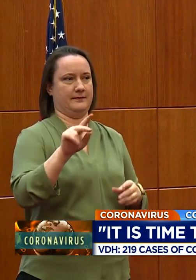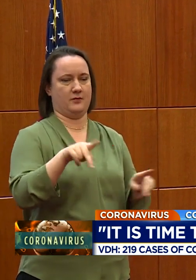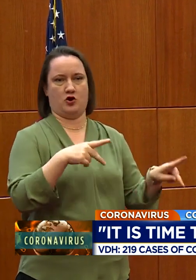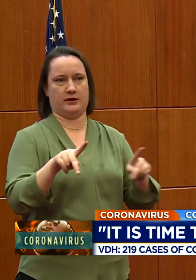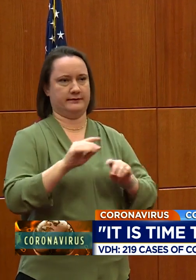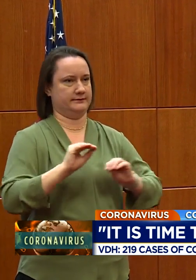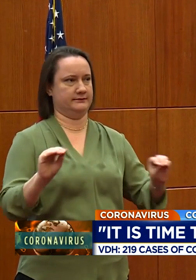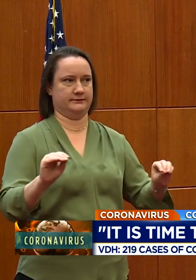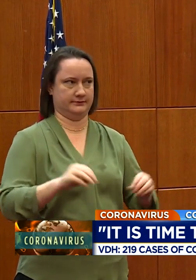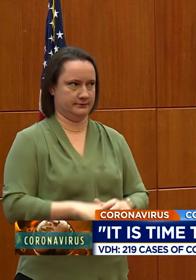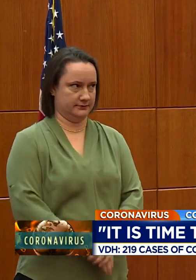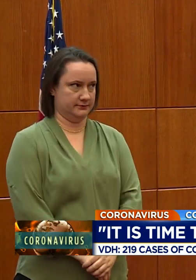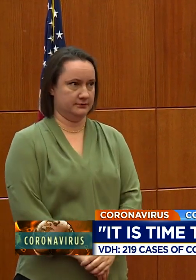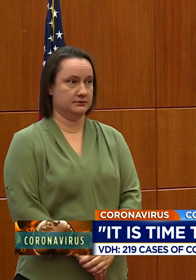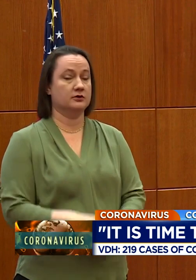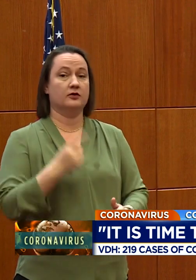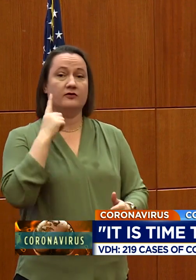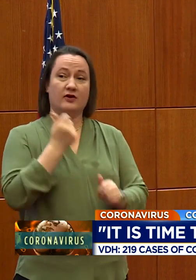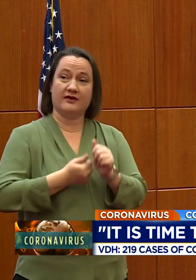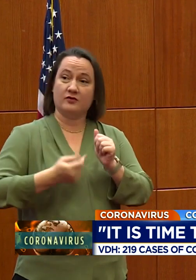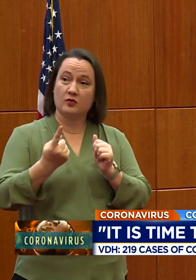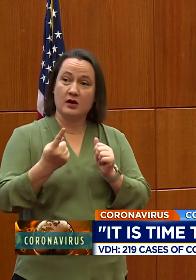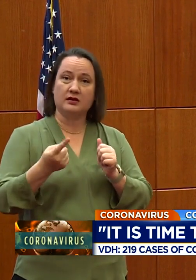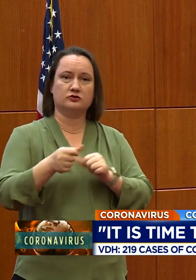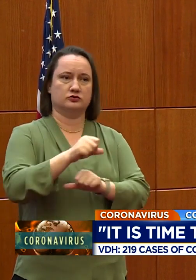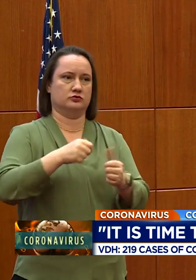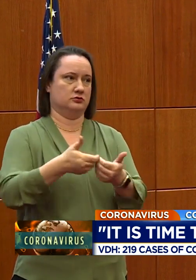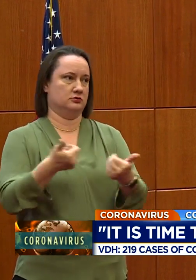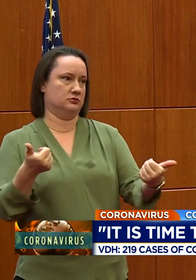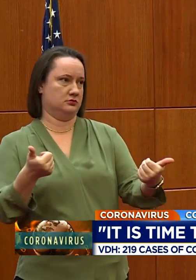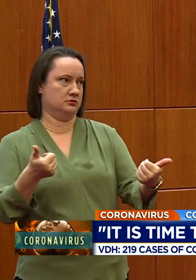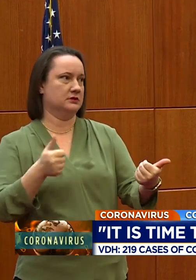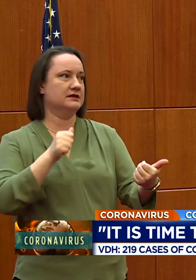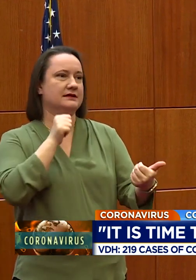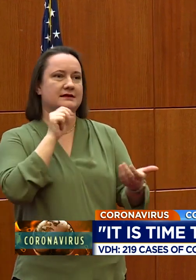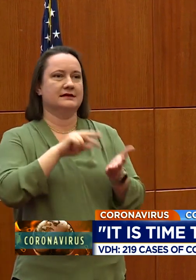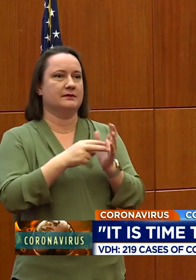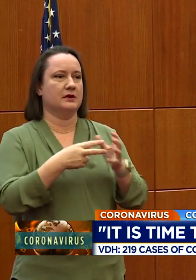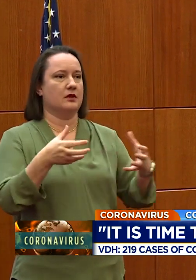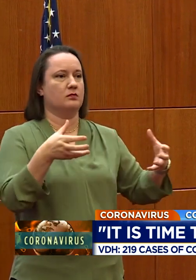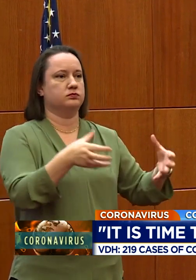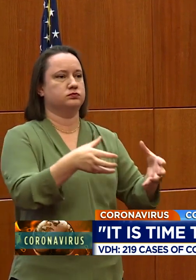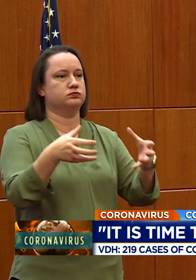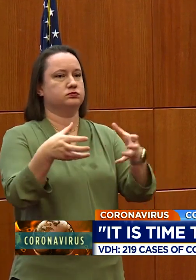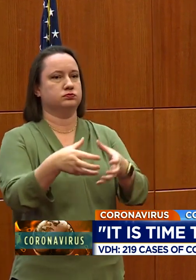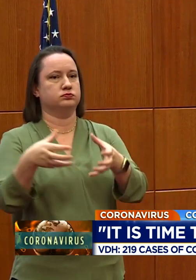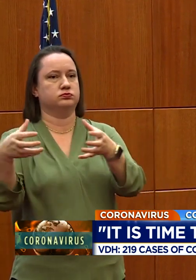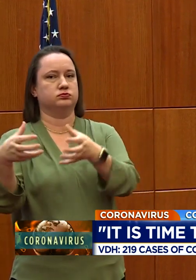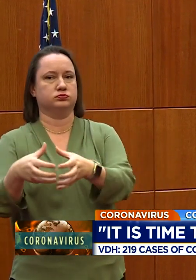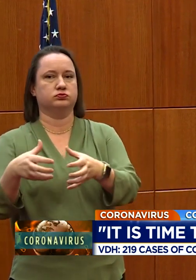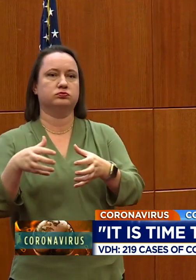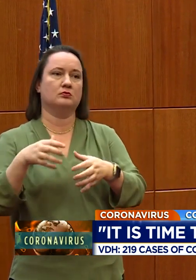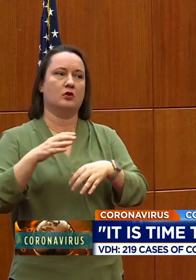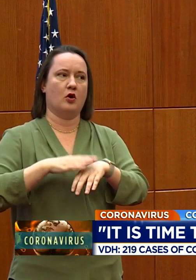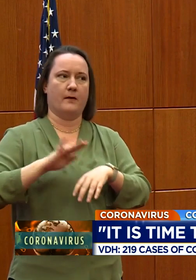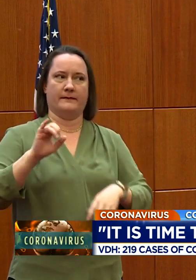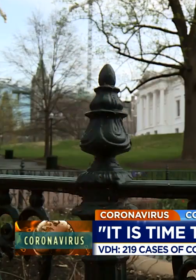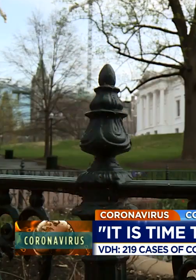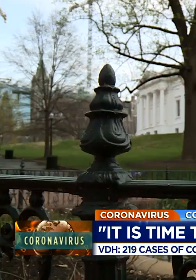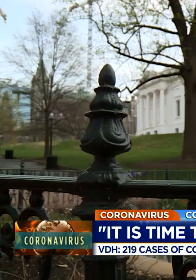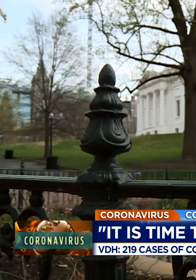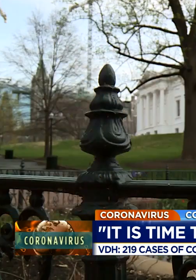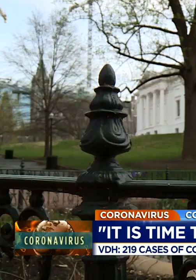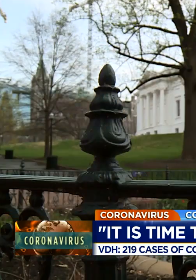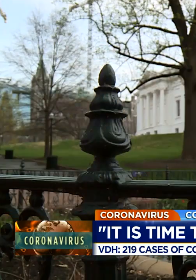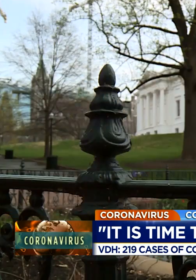And for everyone, social distancing does not mean congregating on a crowded beach. Northam was asked